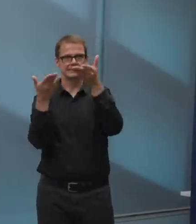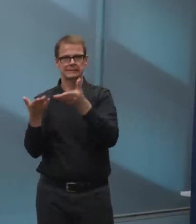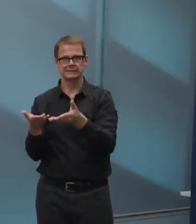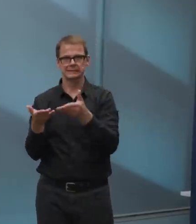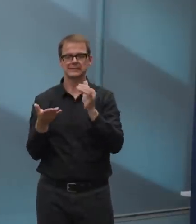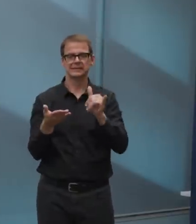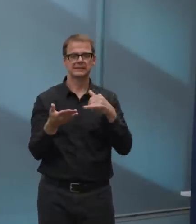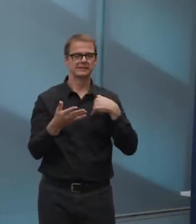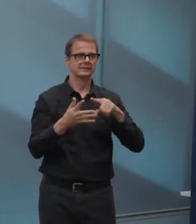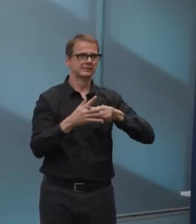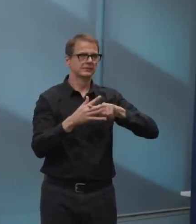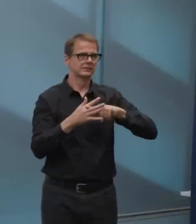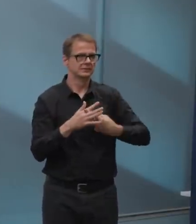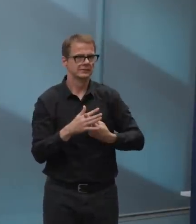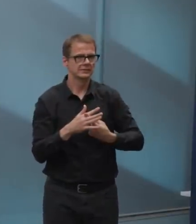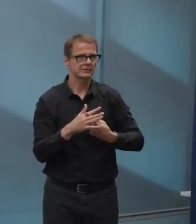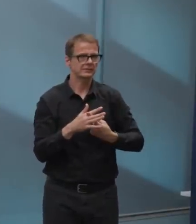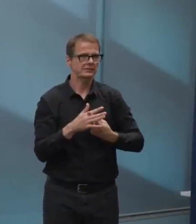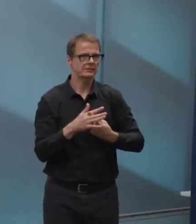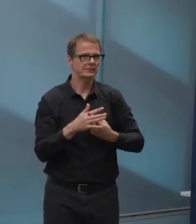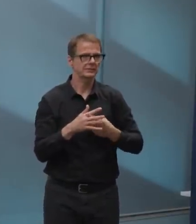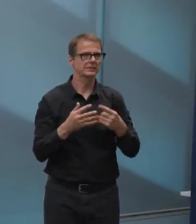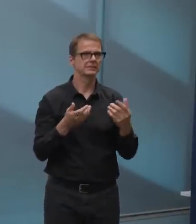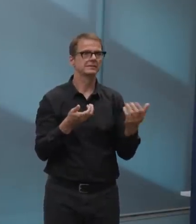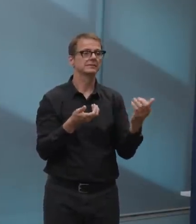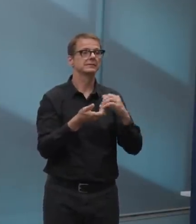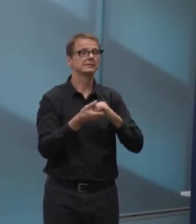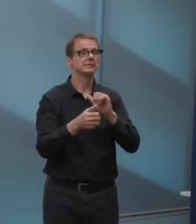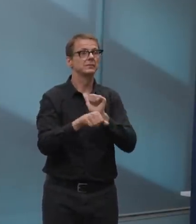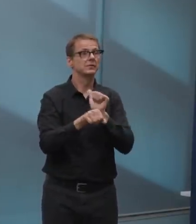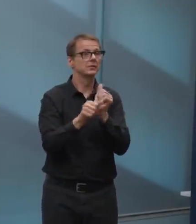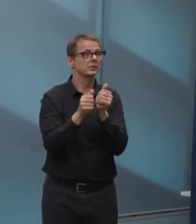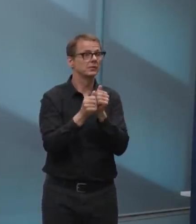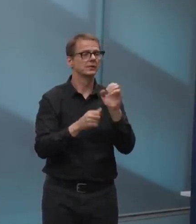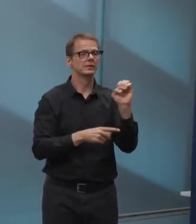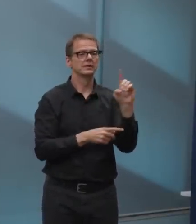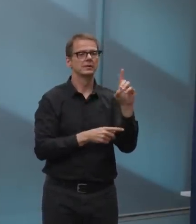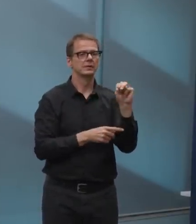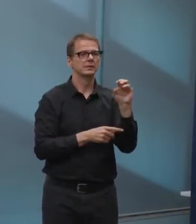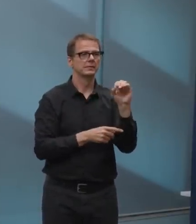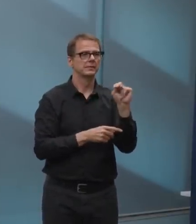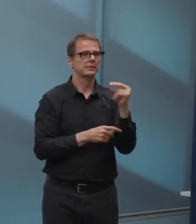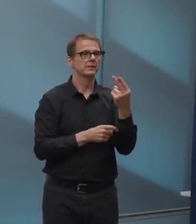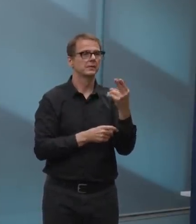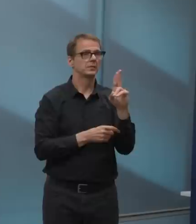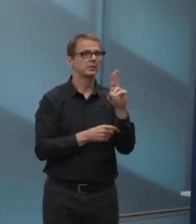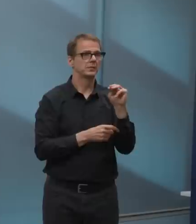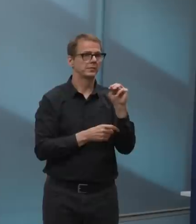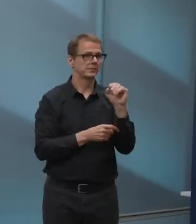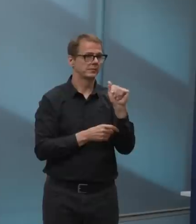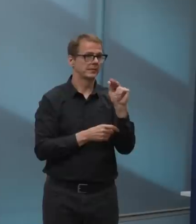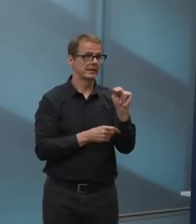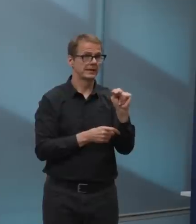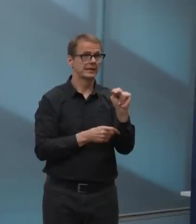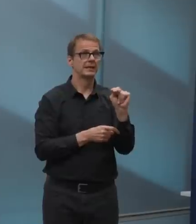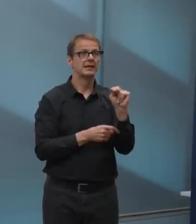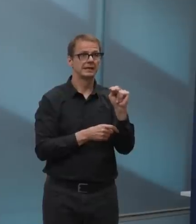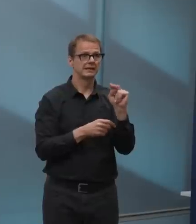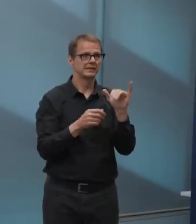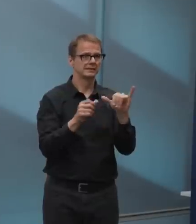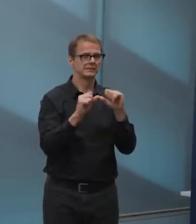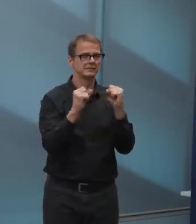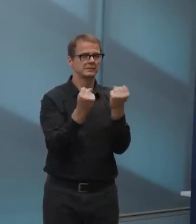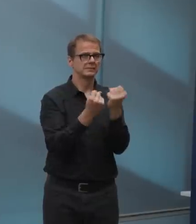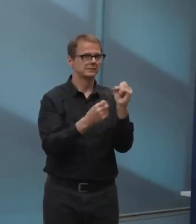Humane Society and other rescue groups to ensure that the community can accept these unclaimed dogs. Um,